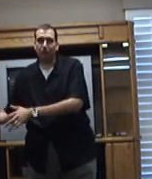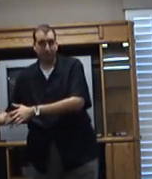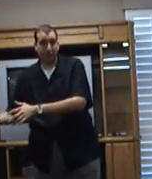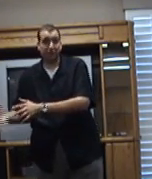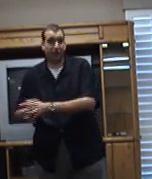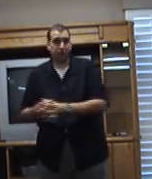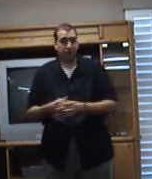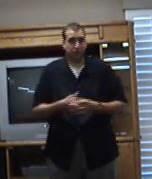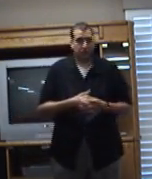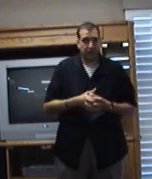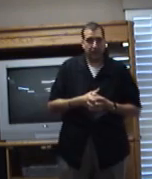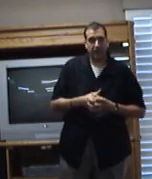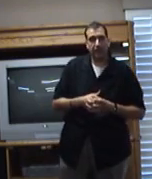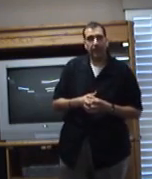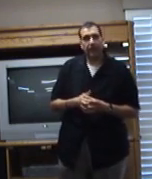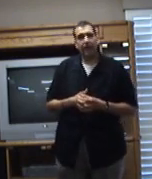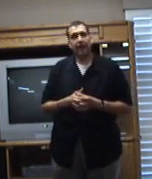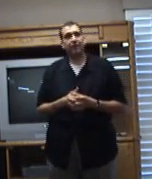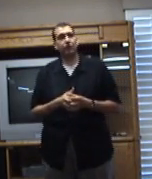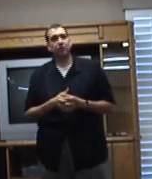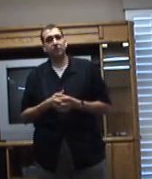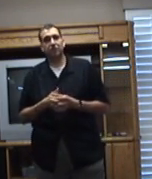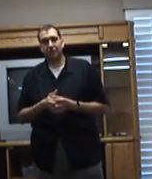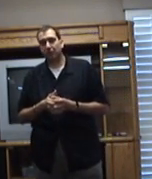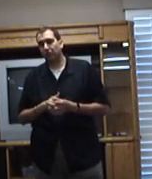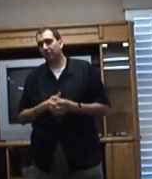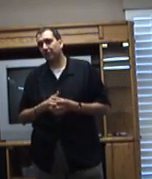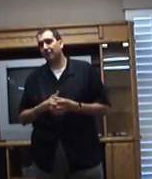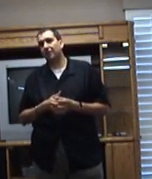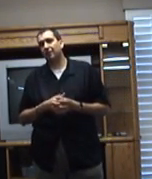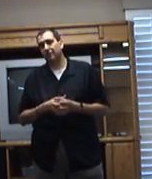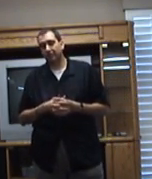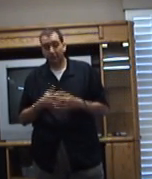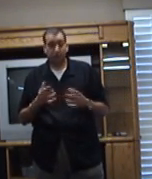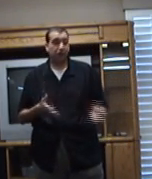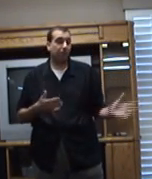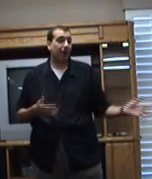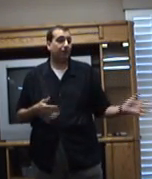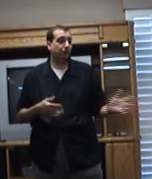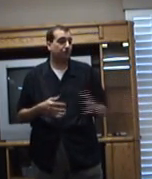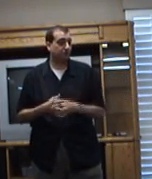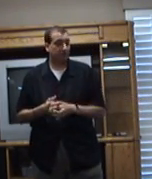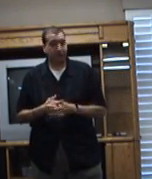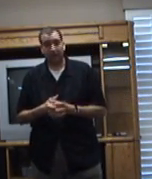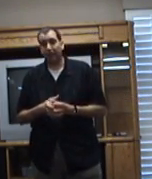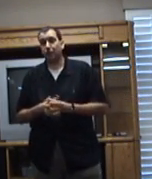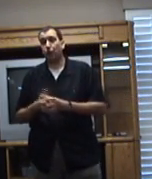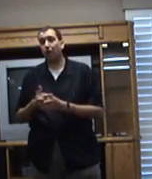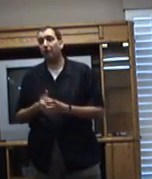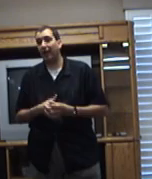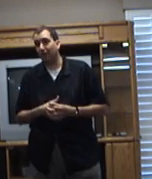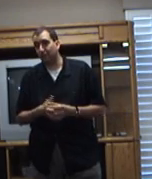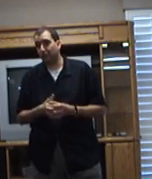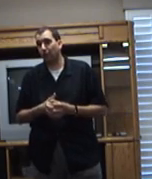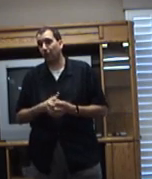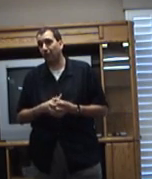courses if I wasn't doing that. And there was, there was a dear friend of mine who's literally like 12 pounds total,